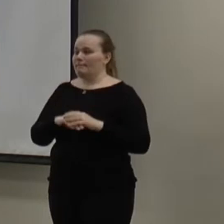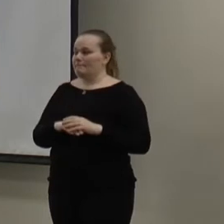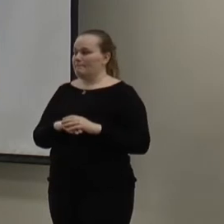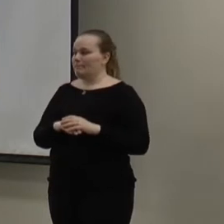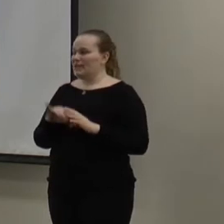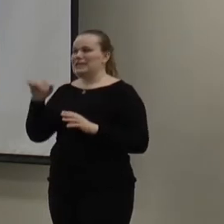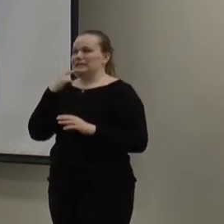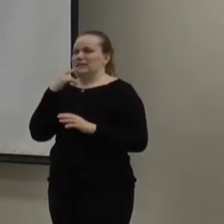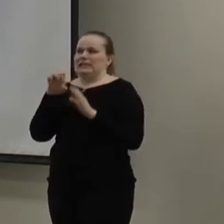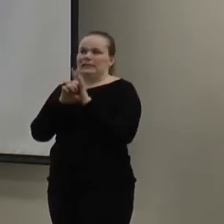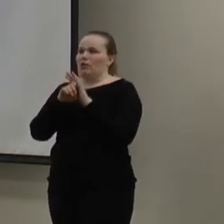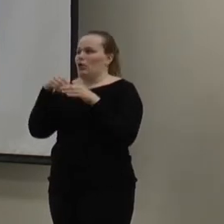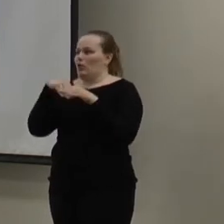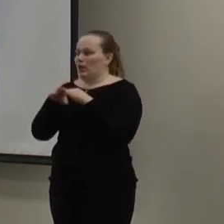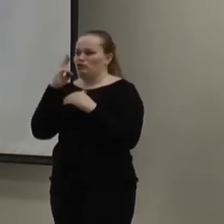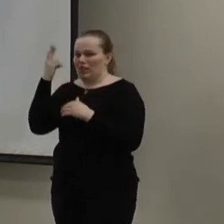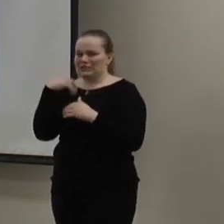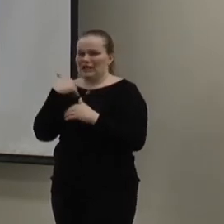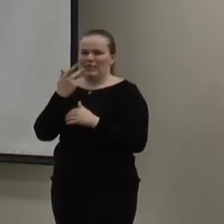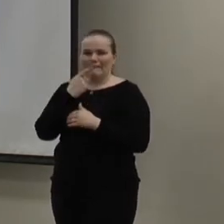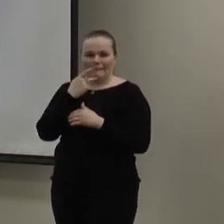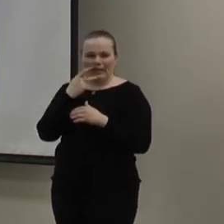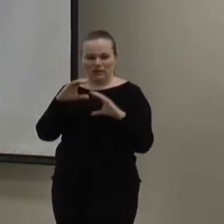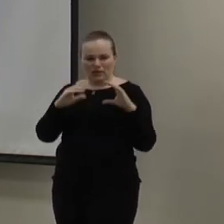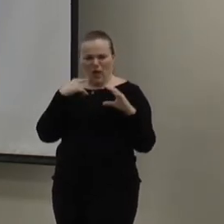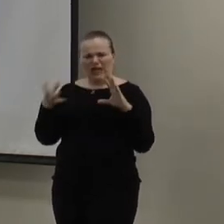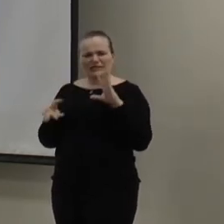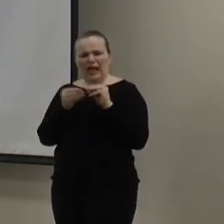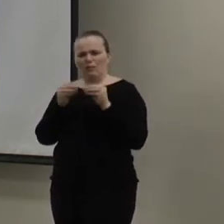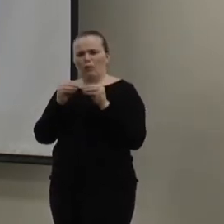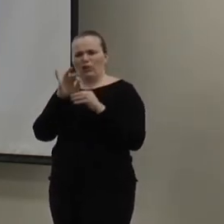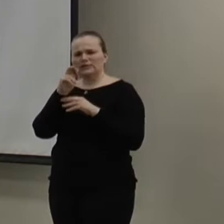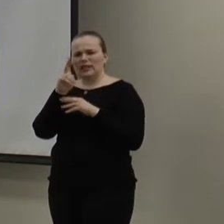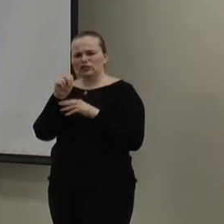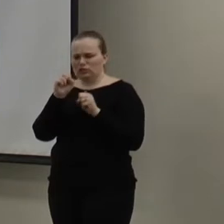so let's say you go in and you realize you have that pink panther, and so you want to add insulation.